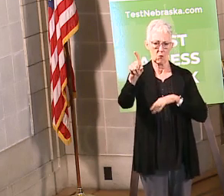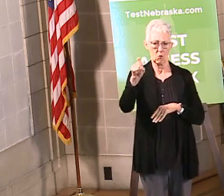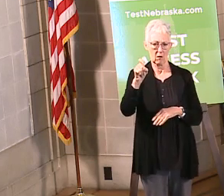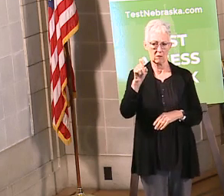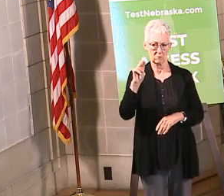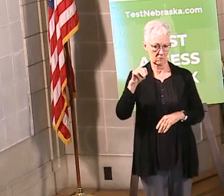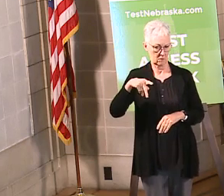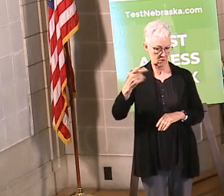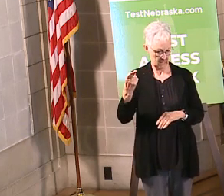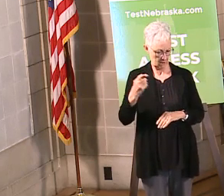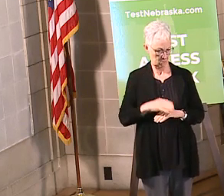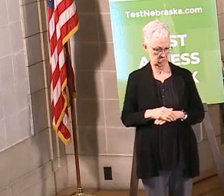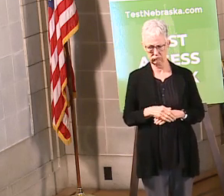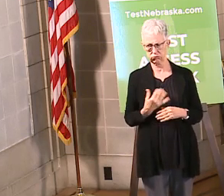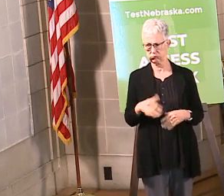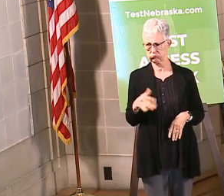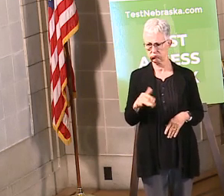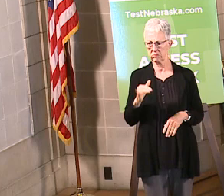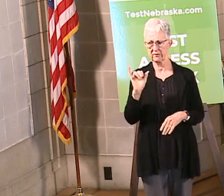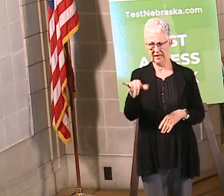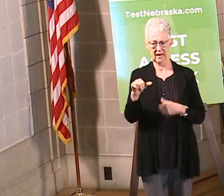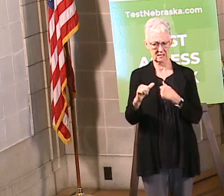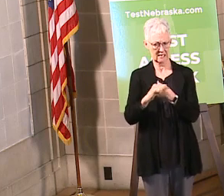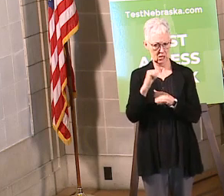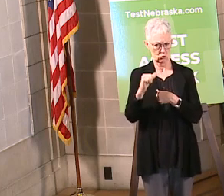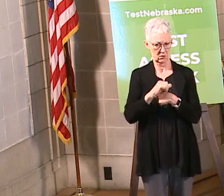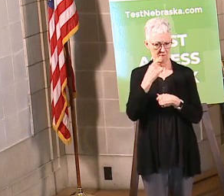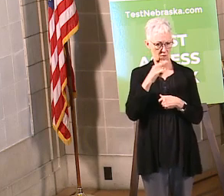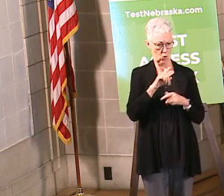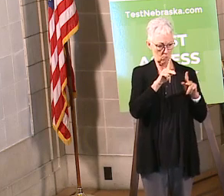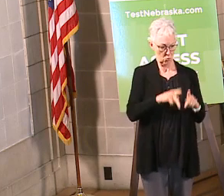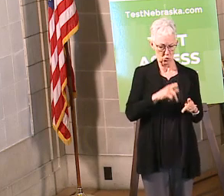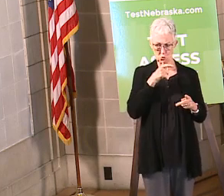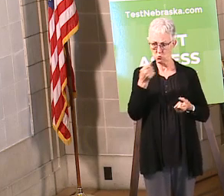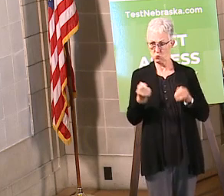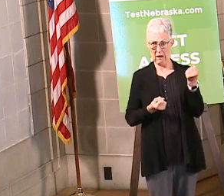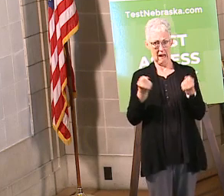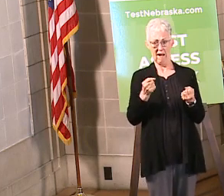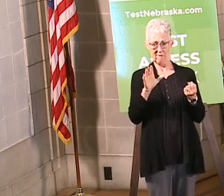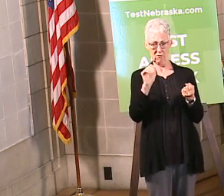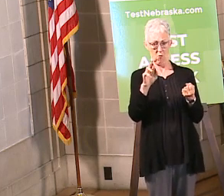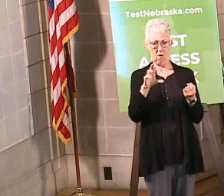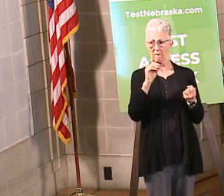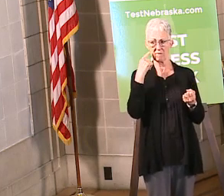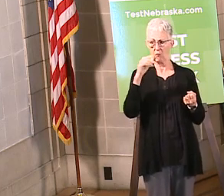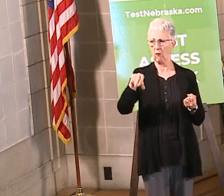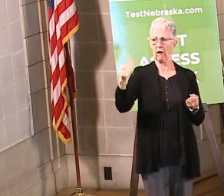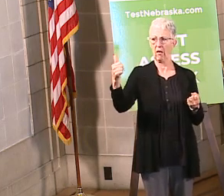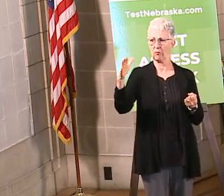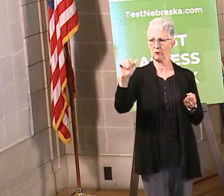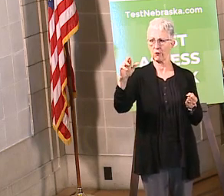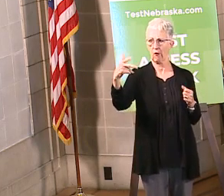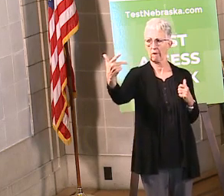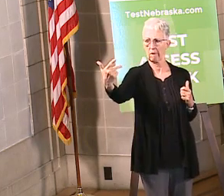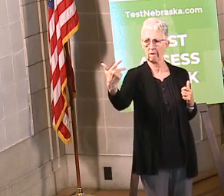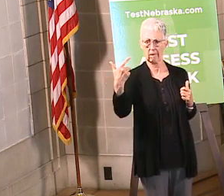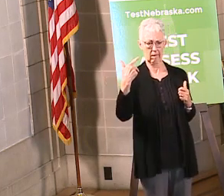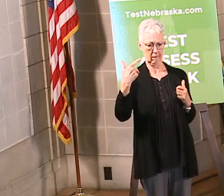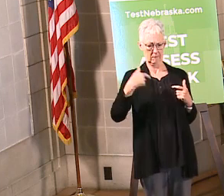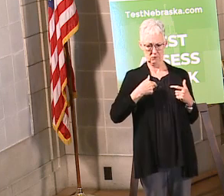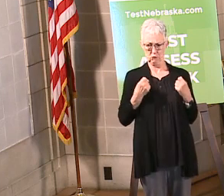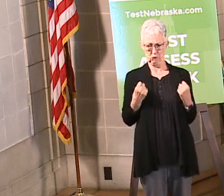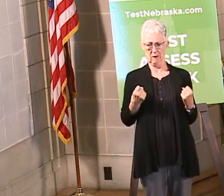Needless to say, these types of speeds are dangerous for the driver and for the other motorists on the roadway. I'd like to thank